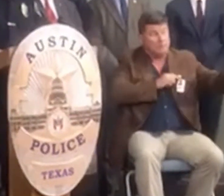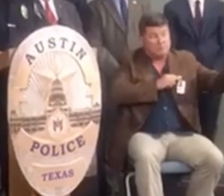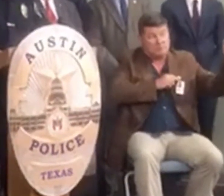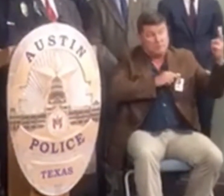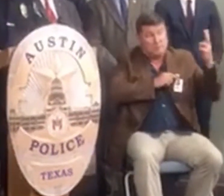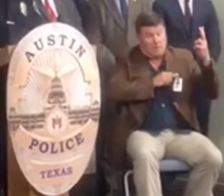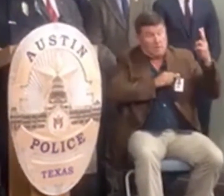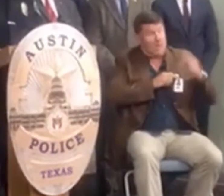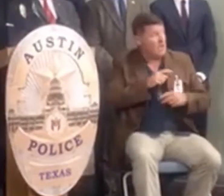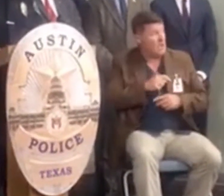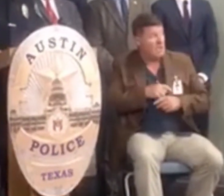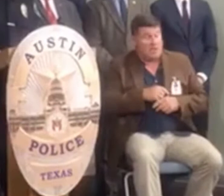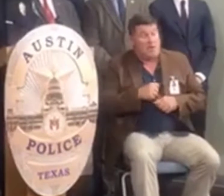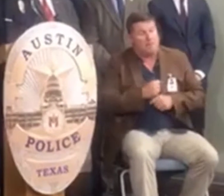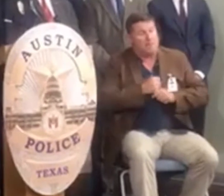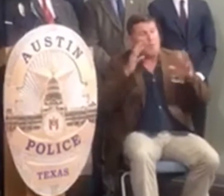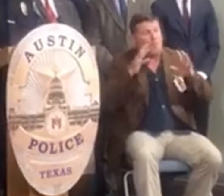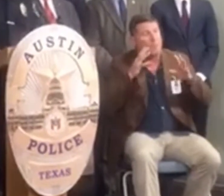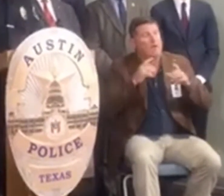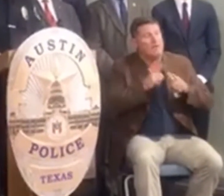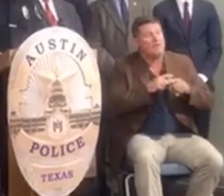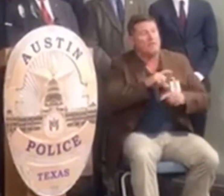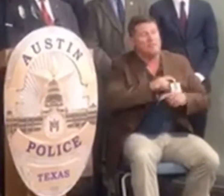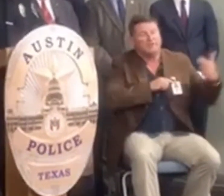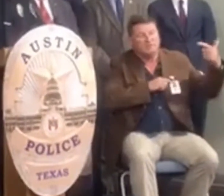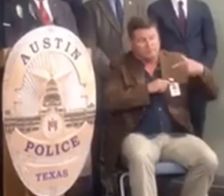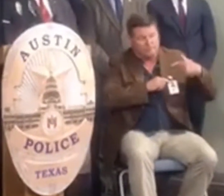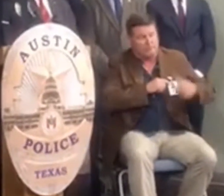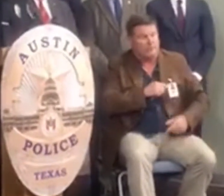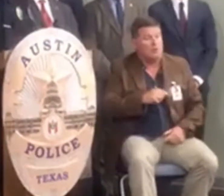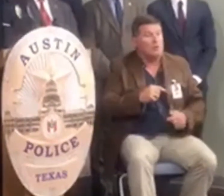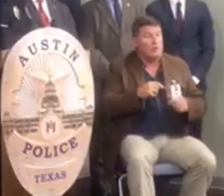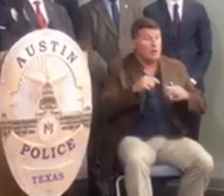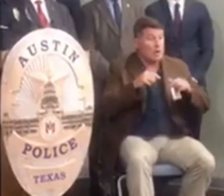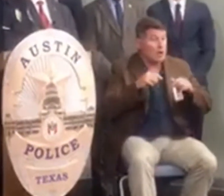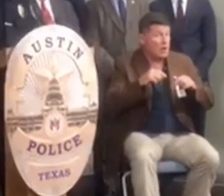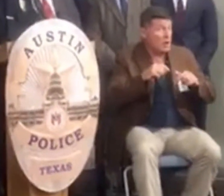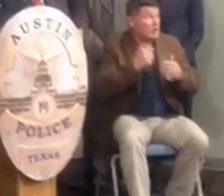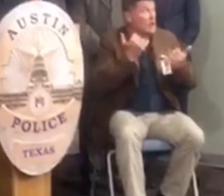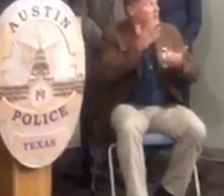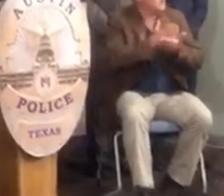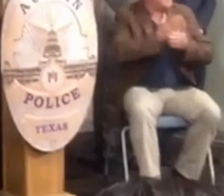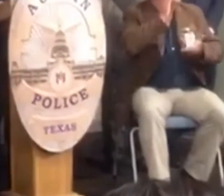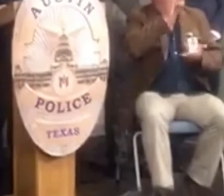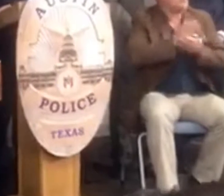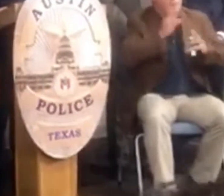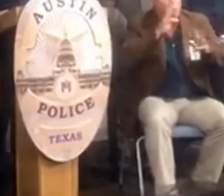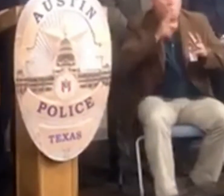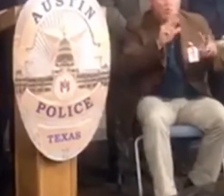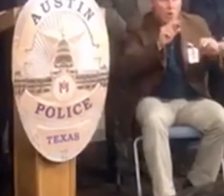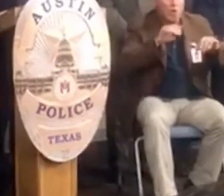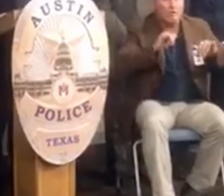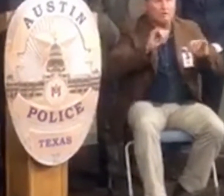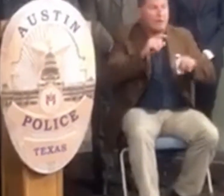officer involved shooting that took place. We still want our community to remain vigilant as we always should given the day and time in which